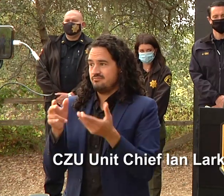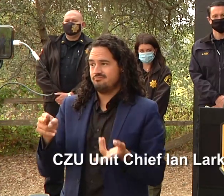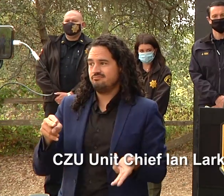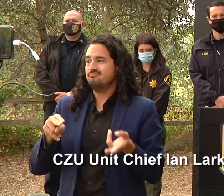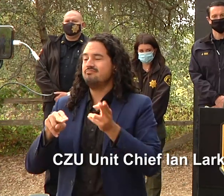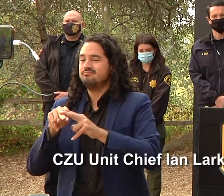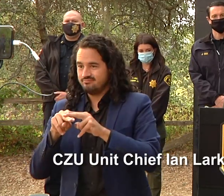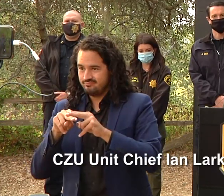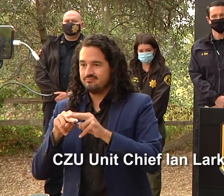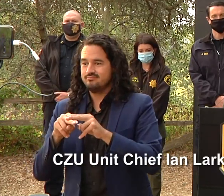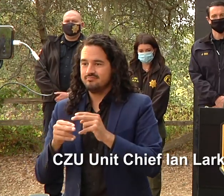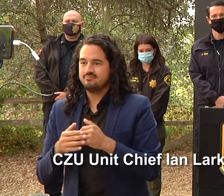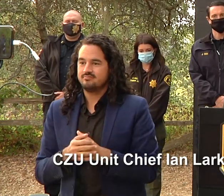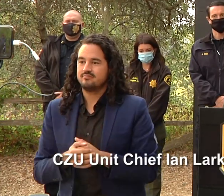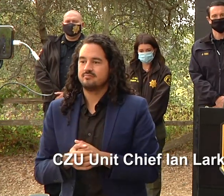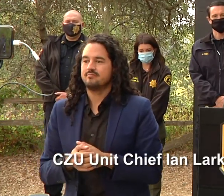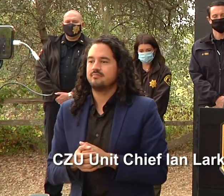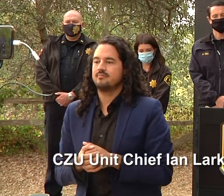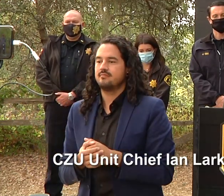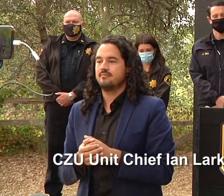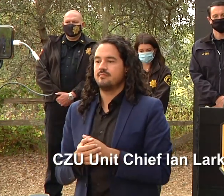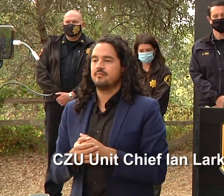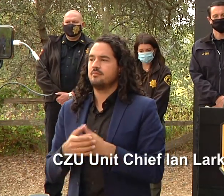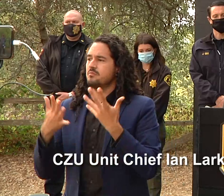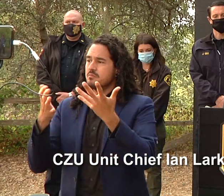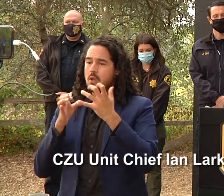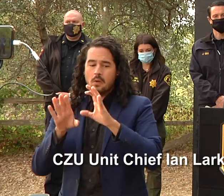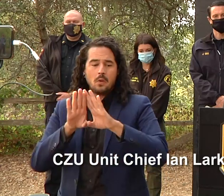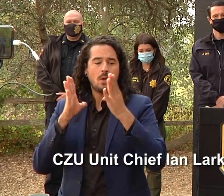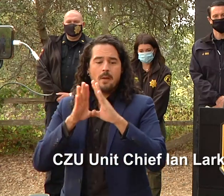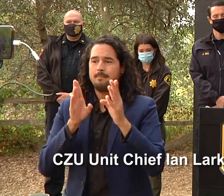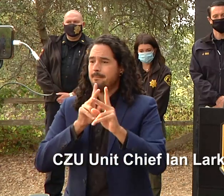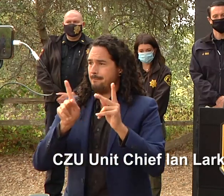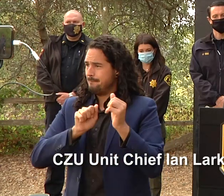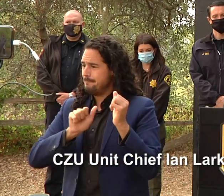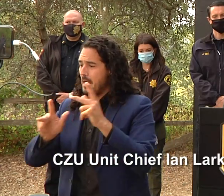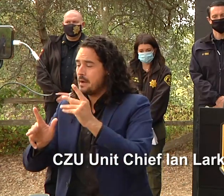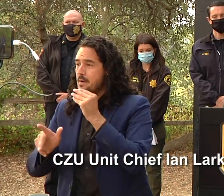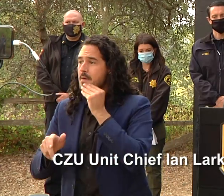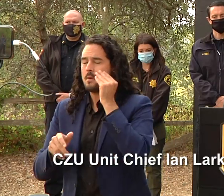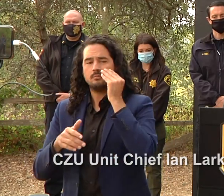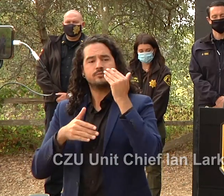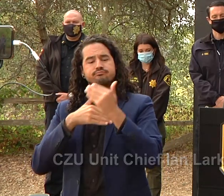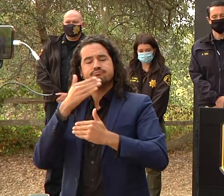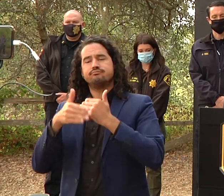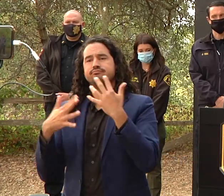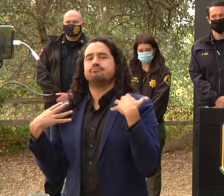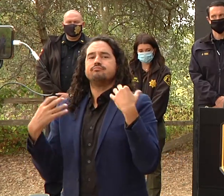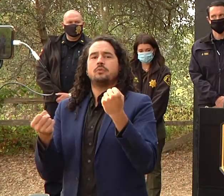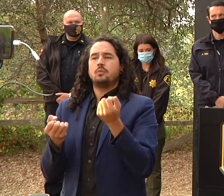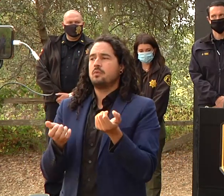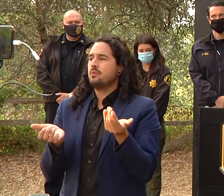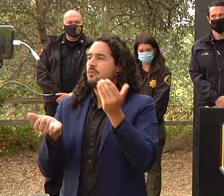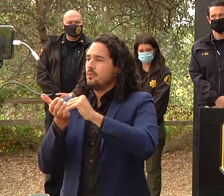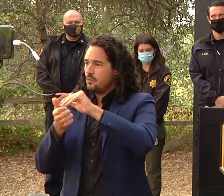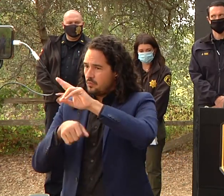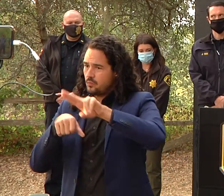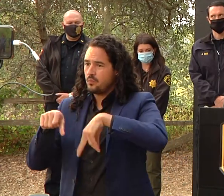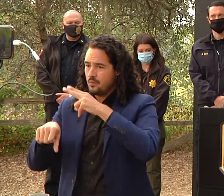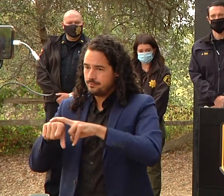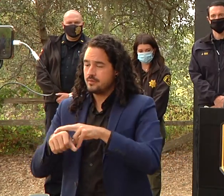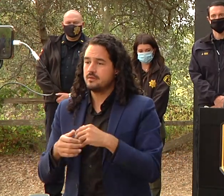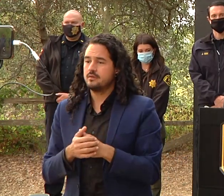homes and back to some sort of normalcy with that you heard that you know there are going to be smokes in and around the